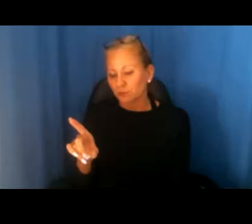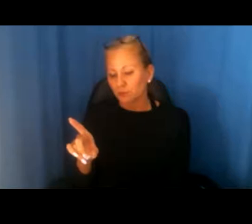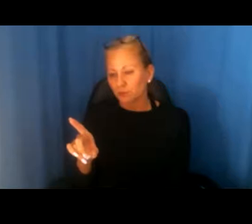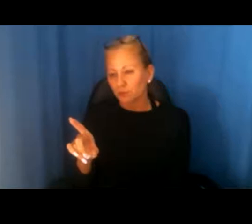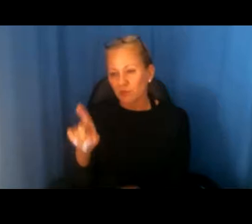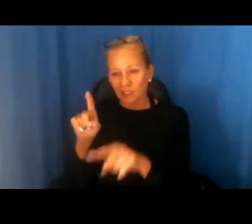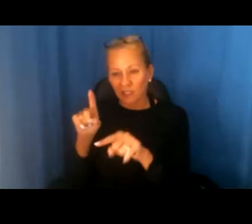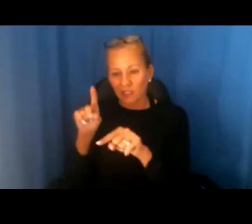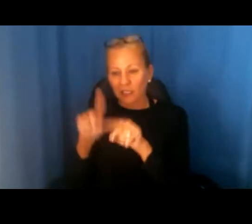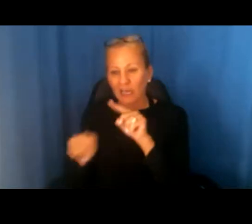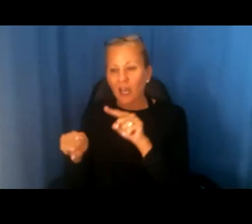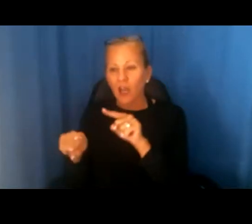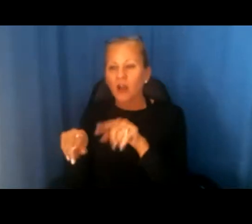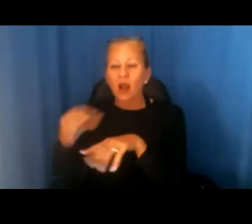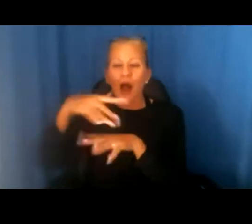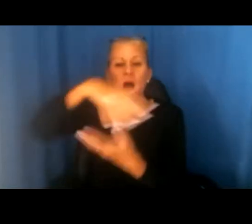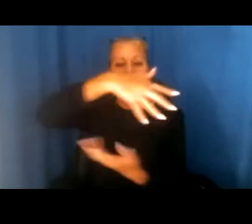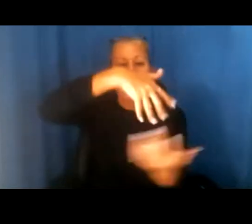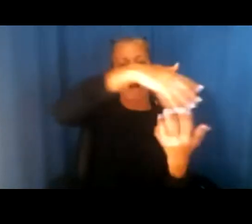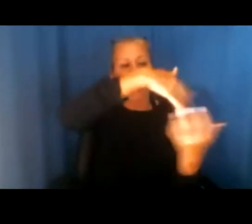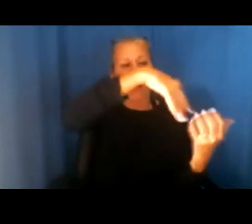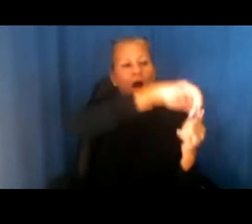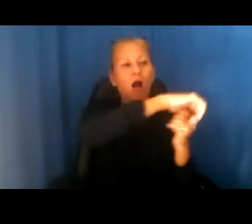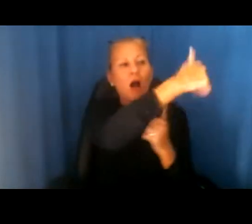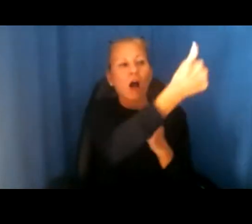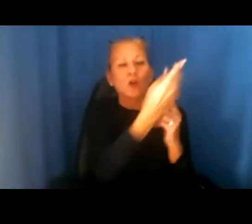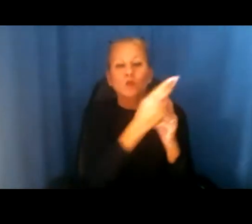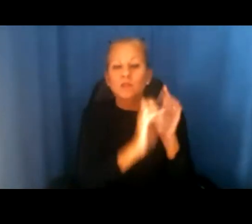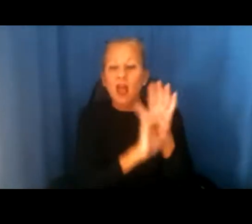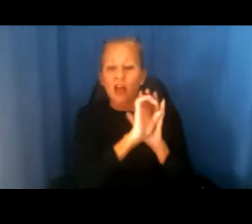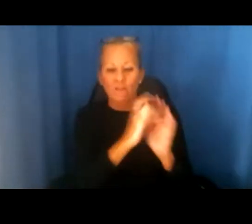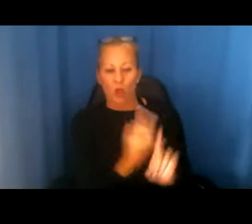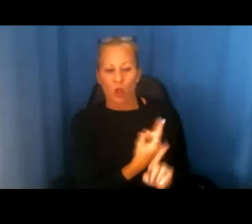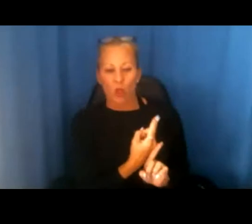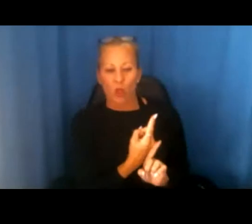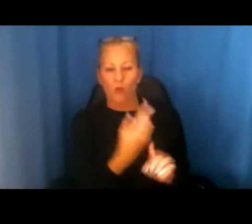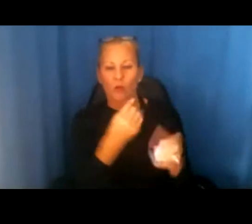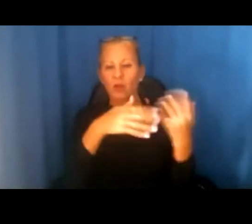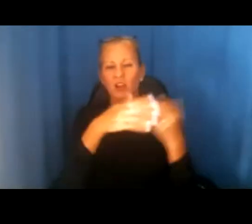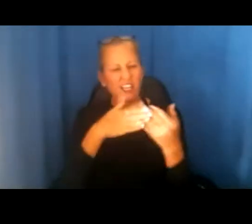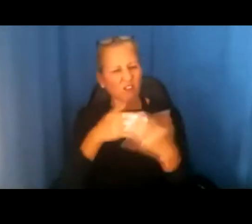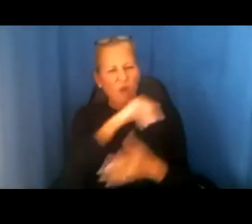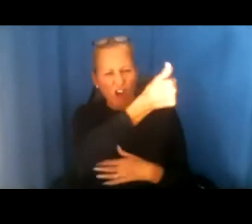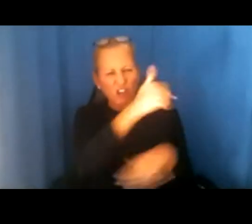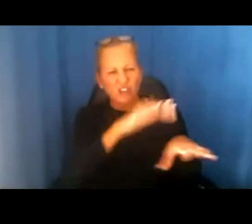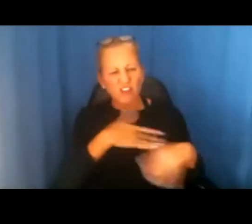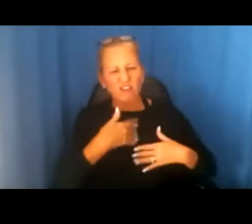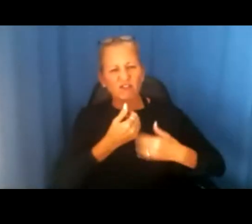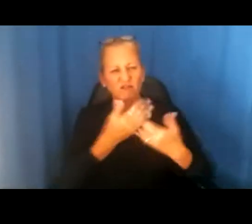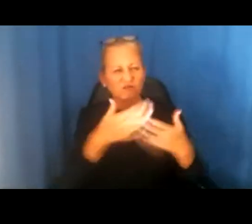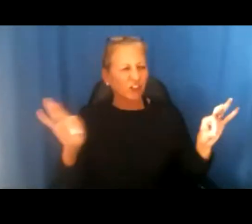multifamily housing development alone or use the elevator alone, even though other children could.